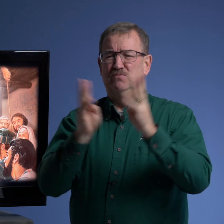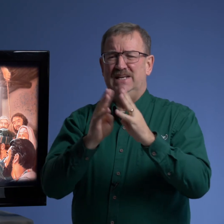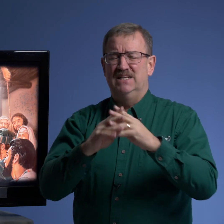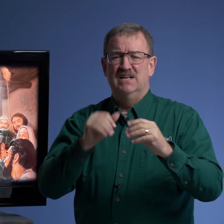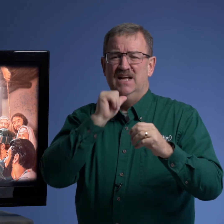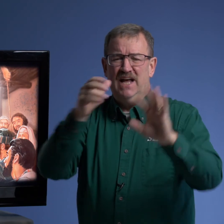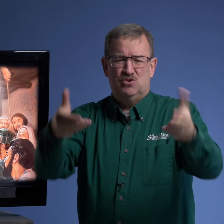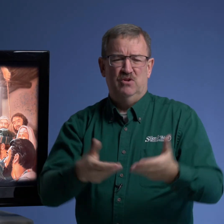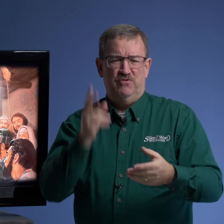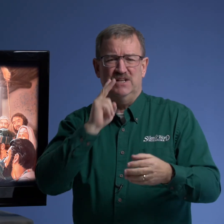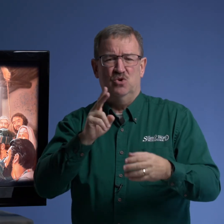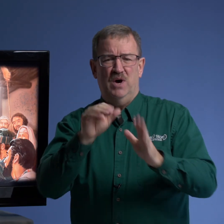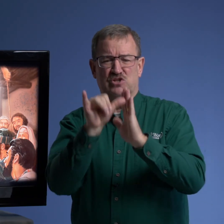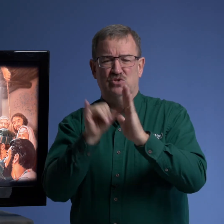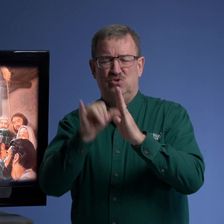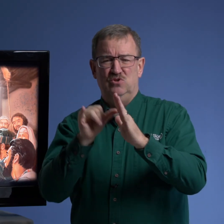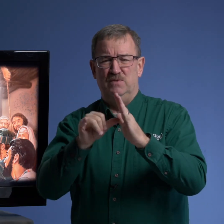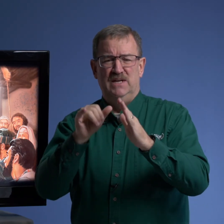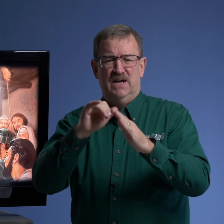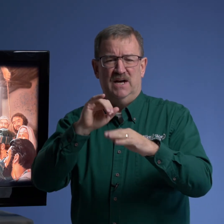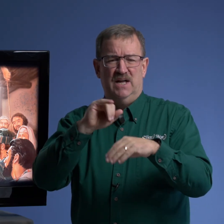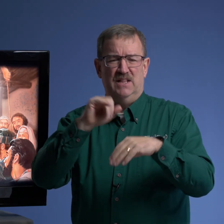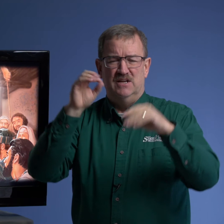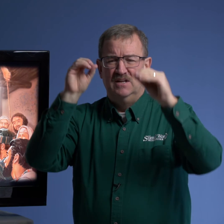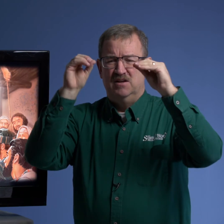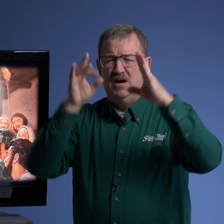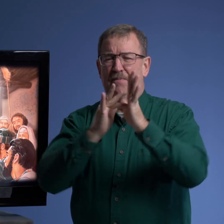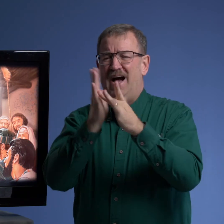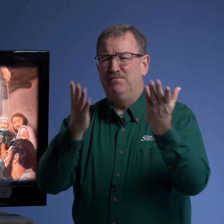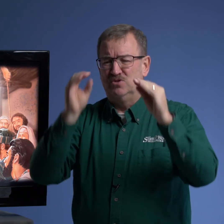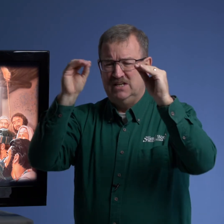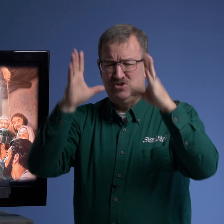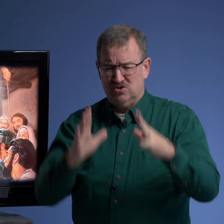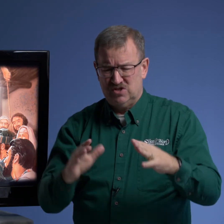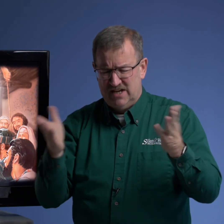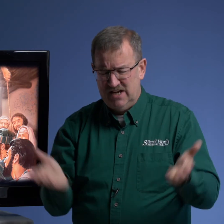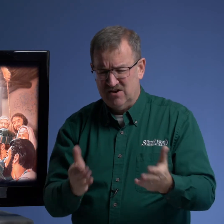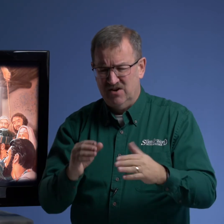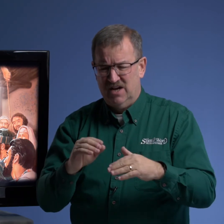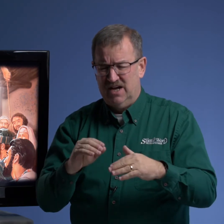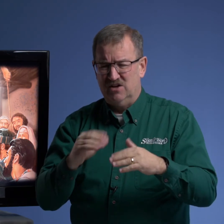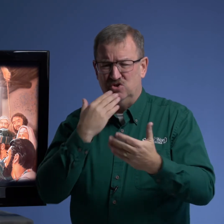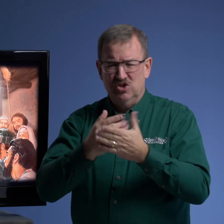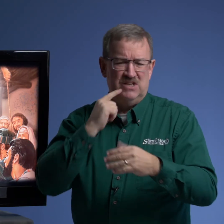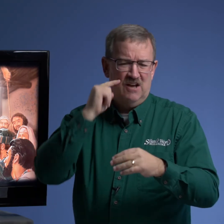meetings not going to invite to watch youtube uh and the bible teachers here uh good deaf